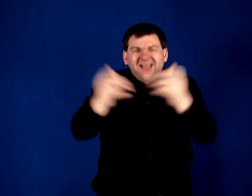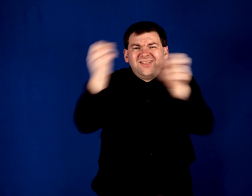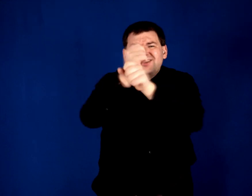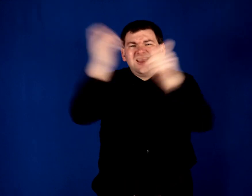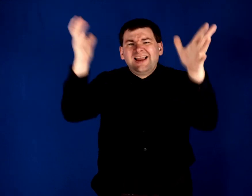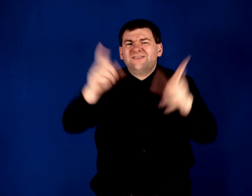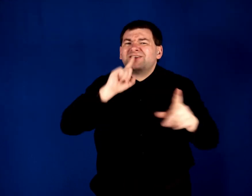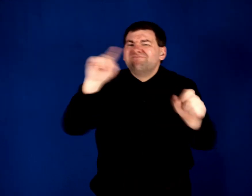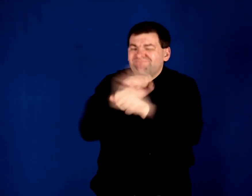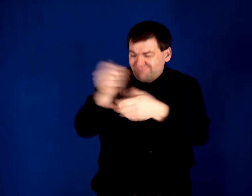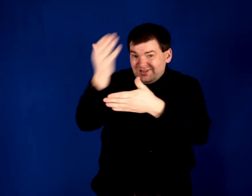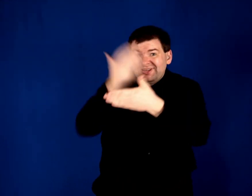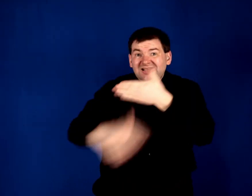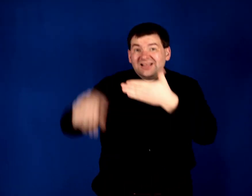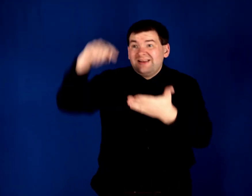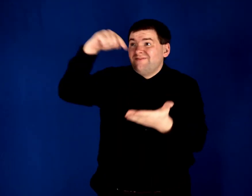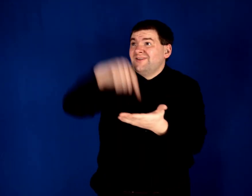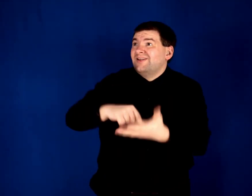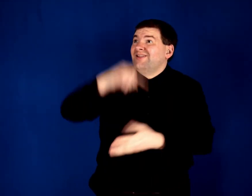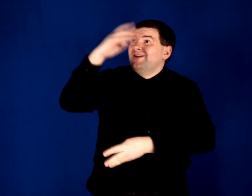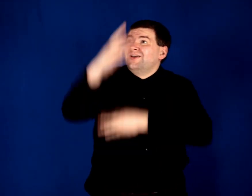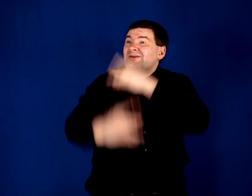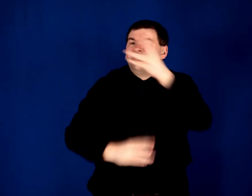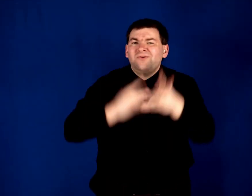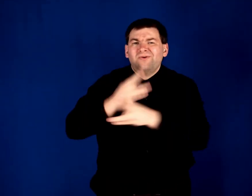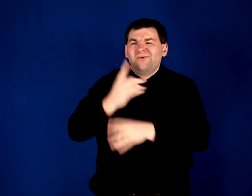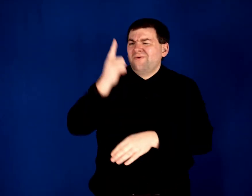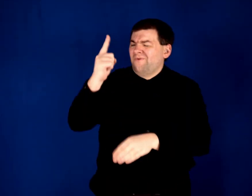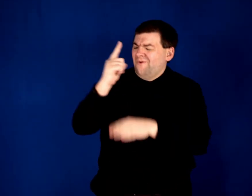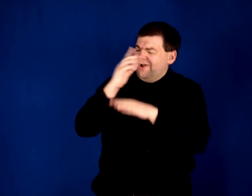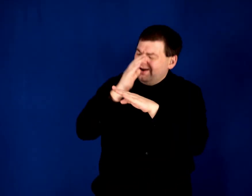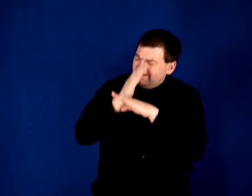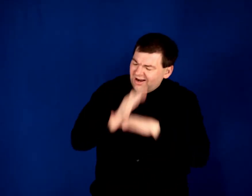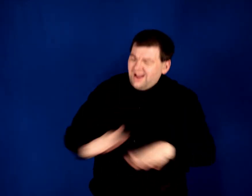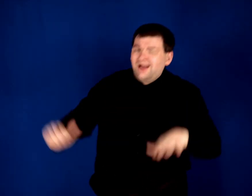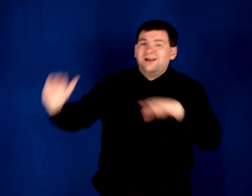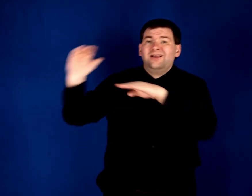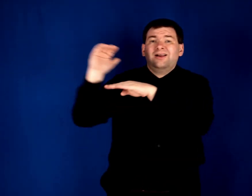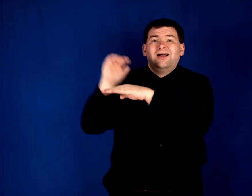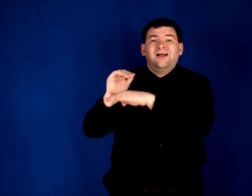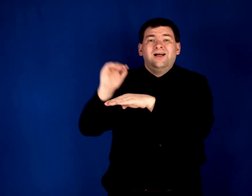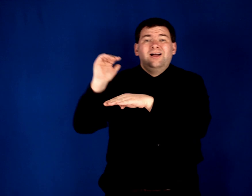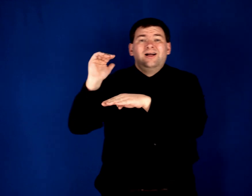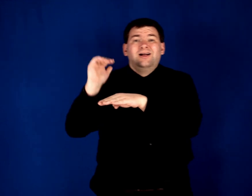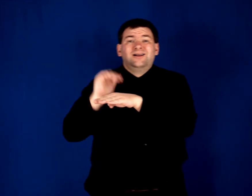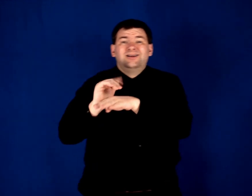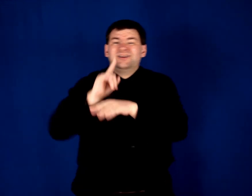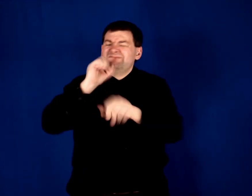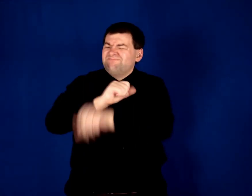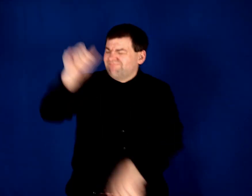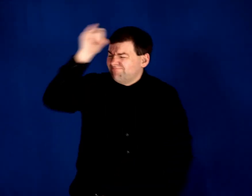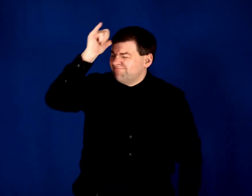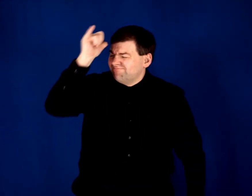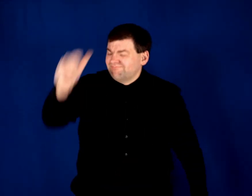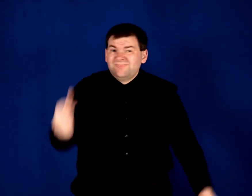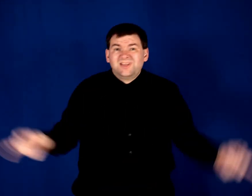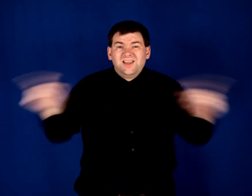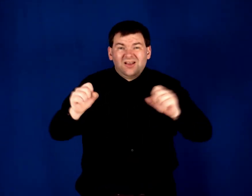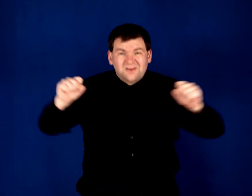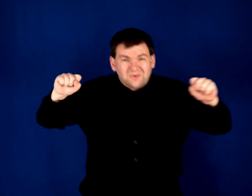Savior was delivered Into the world, one silent night It'd be the longest till of